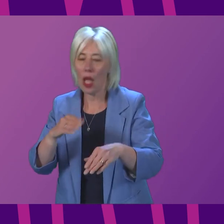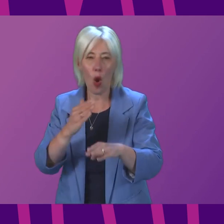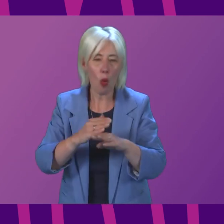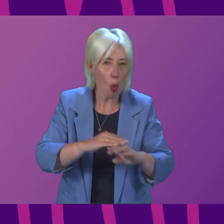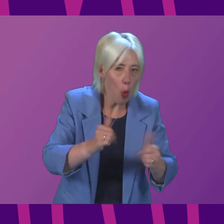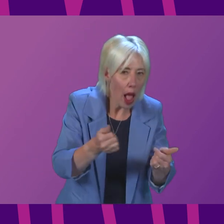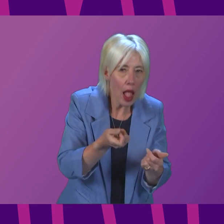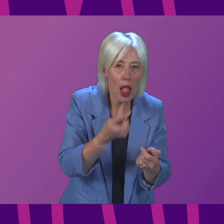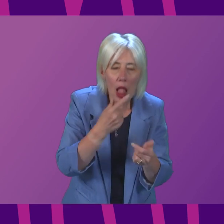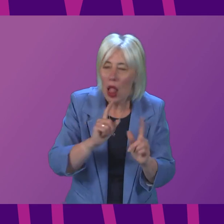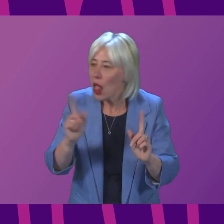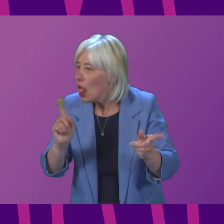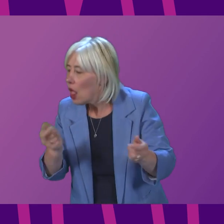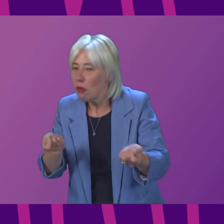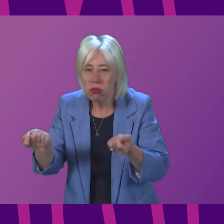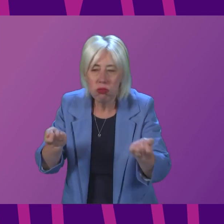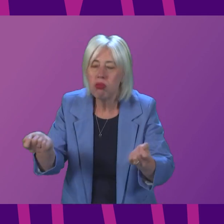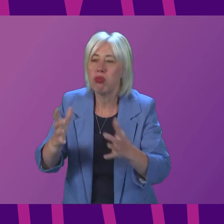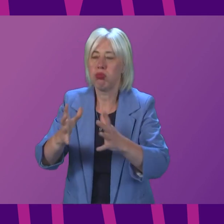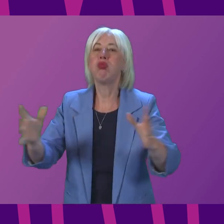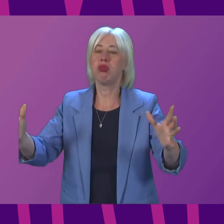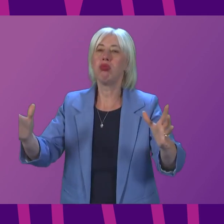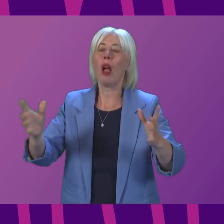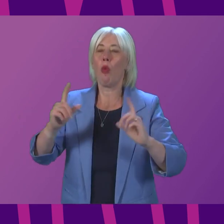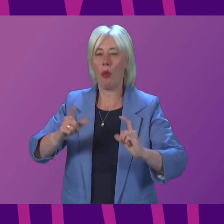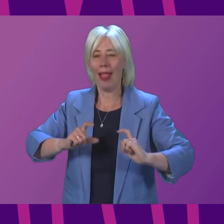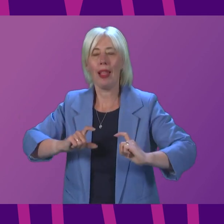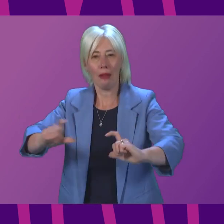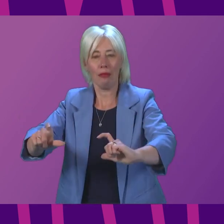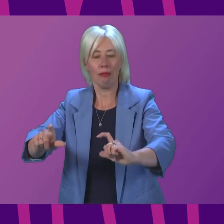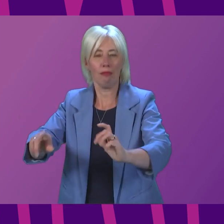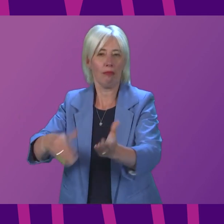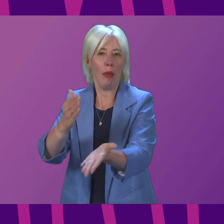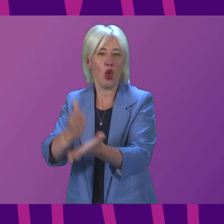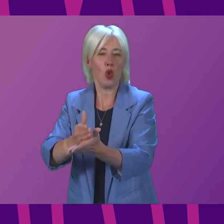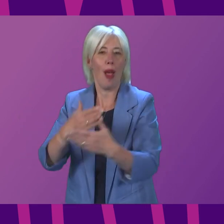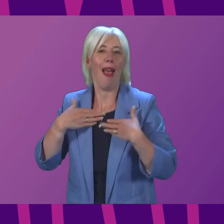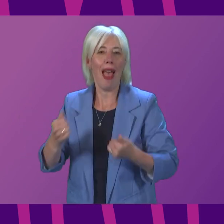these treatments continue to increase. And we will continue to ensure that